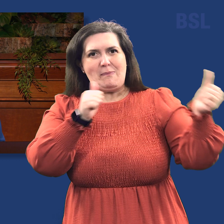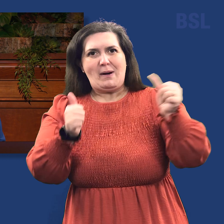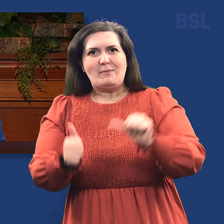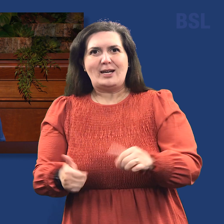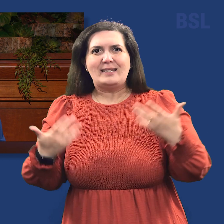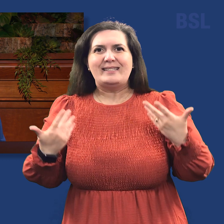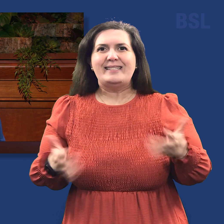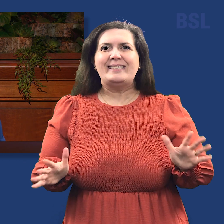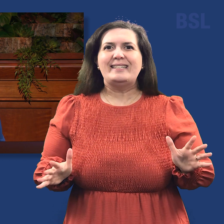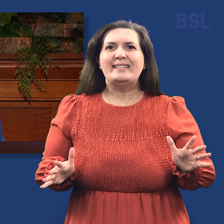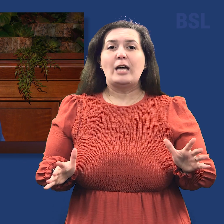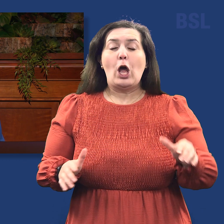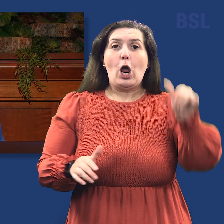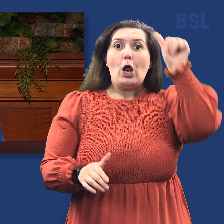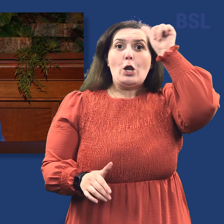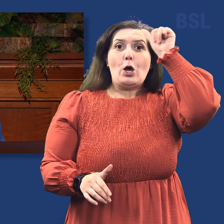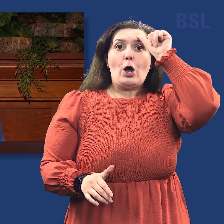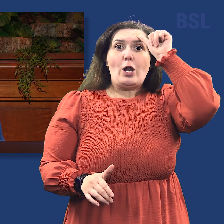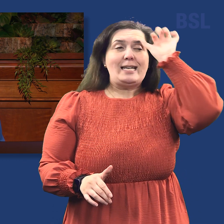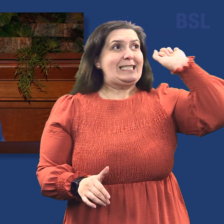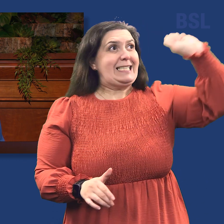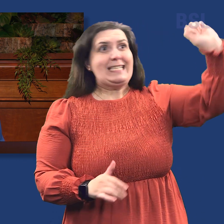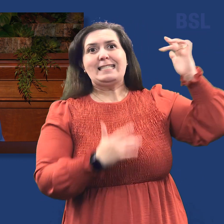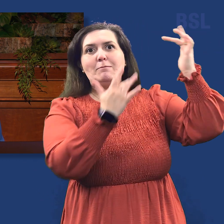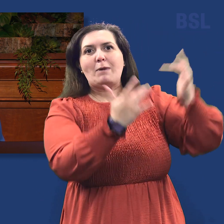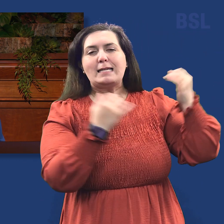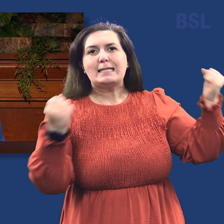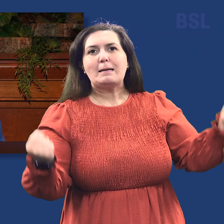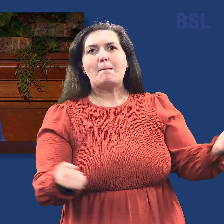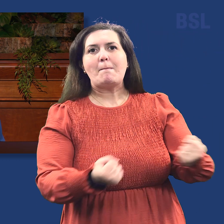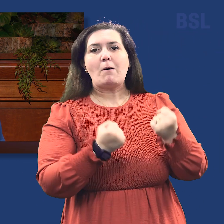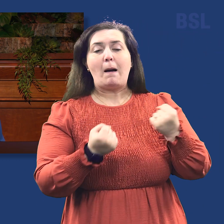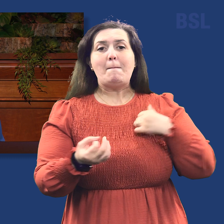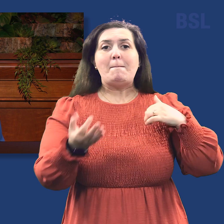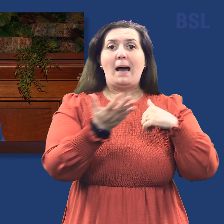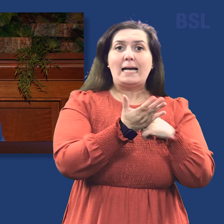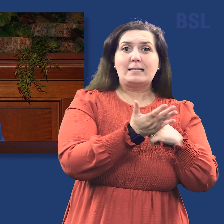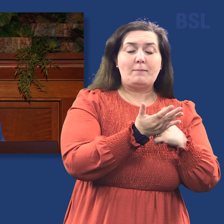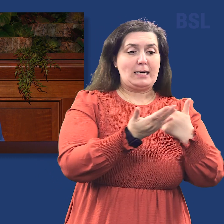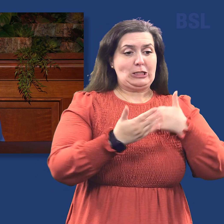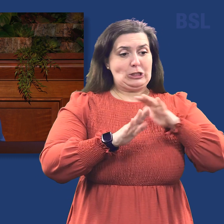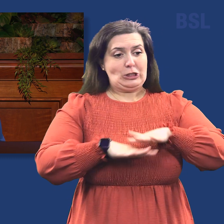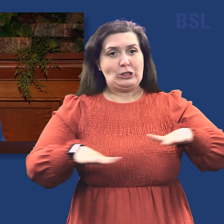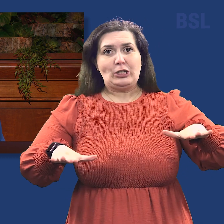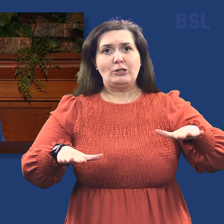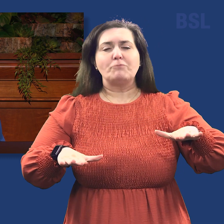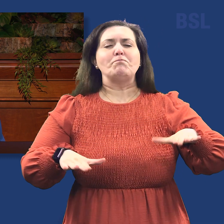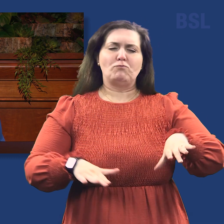Based on this knowledge of the Lord's mercy and power, my husband, children, and I chose this family